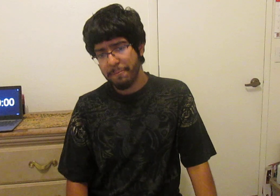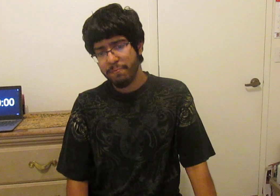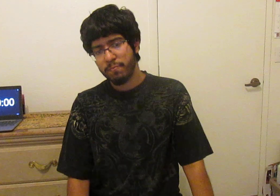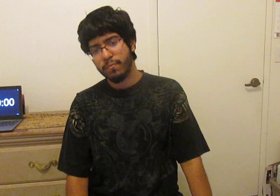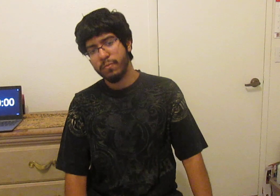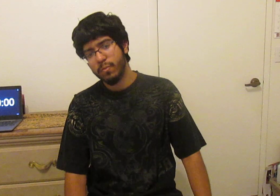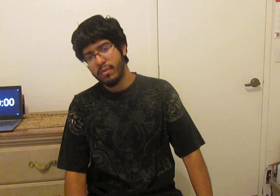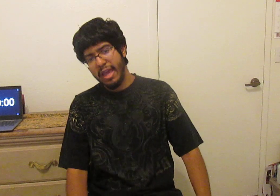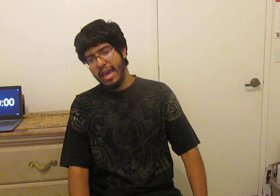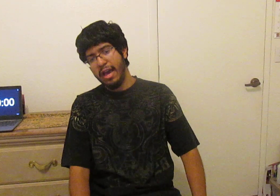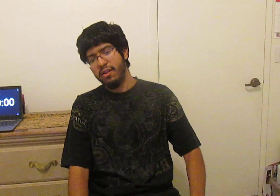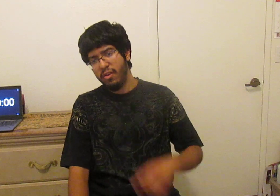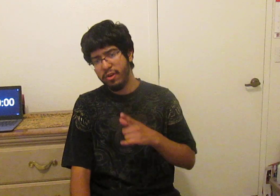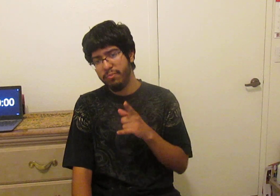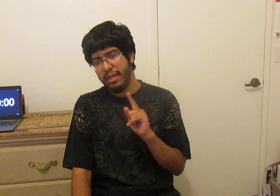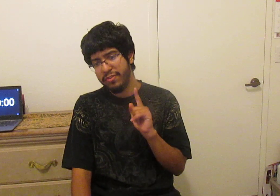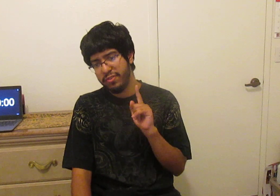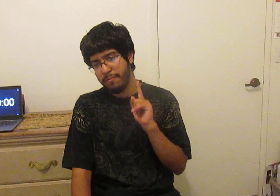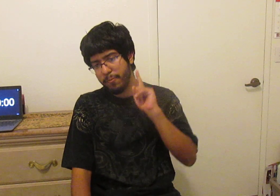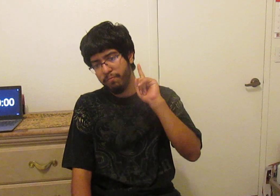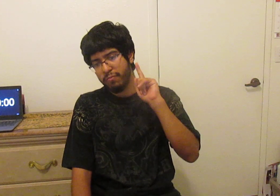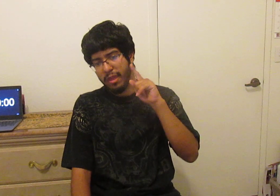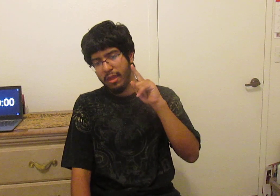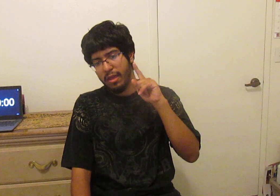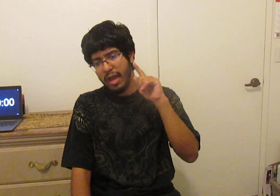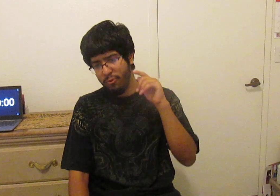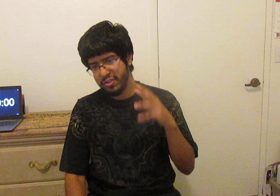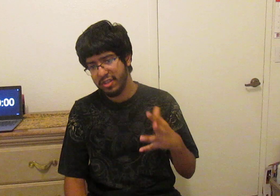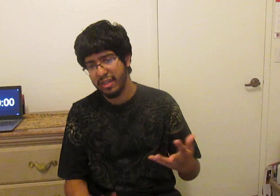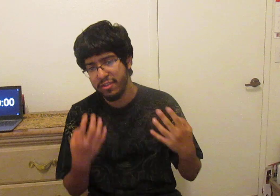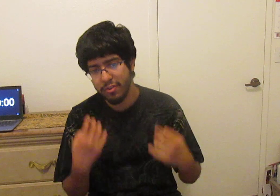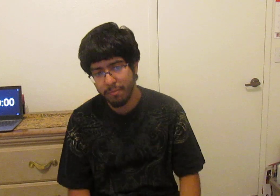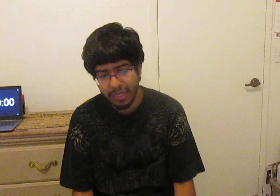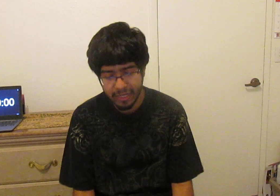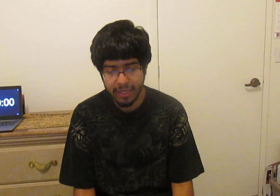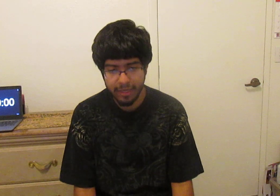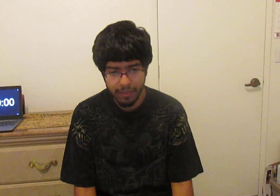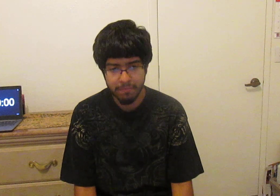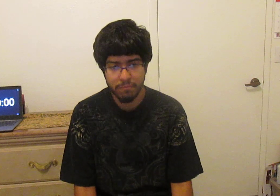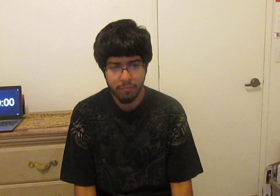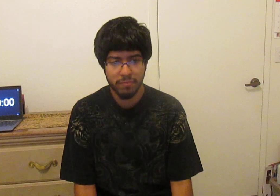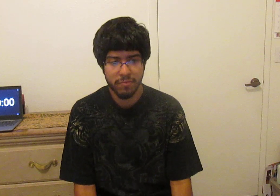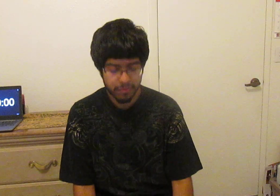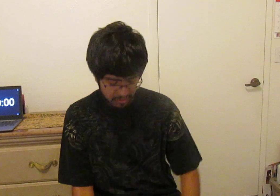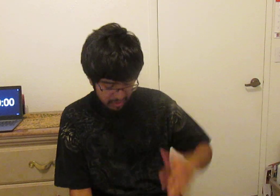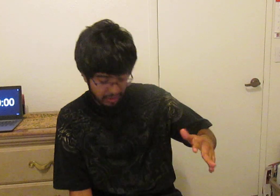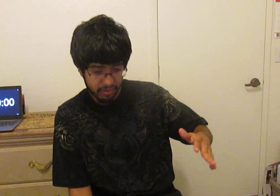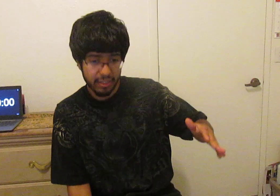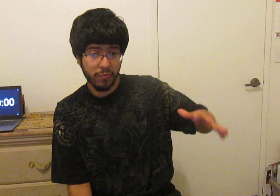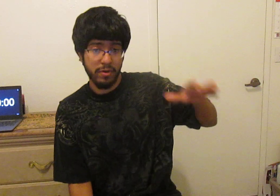on other updates I was gonna consider making a tier list for